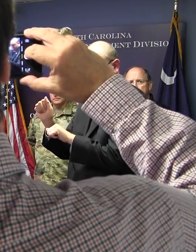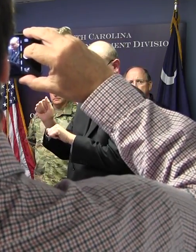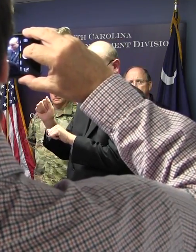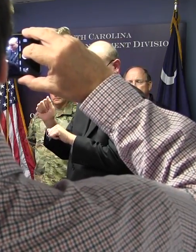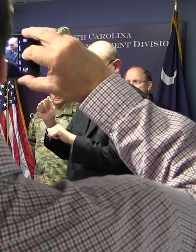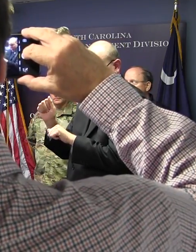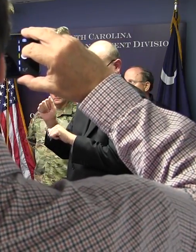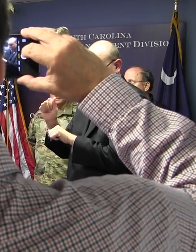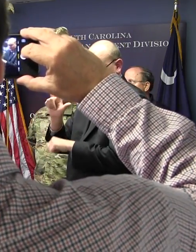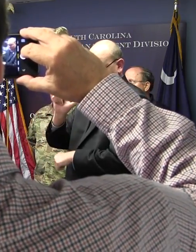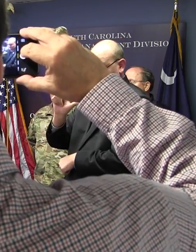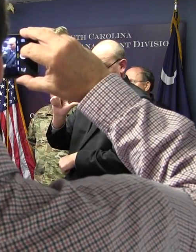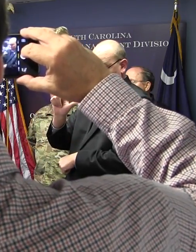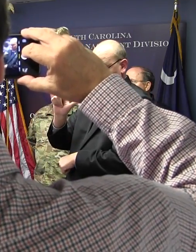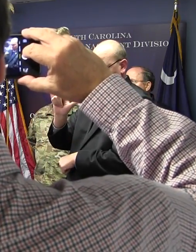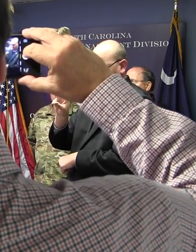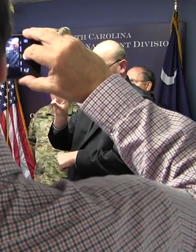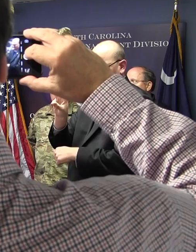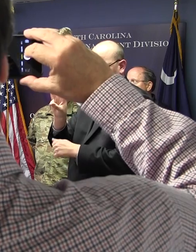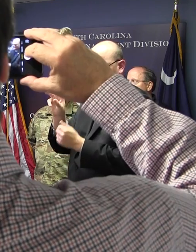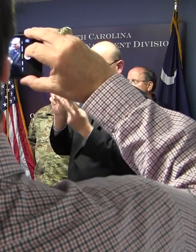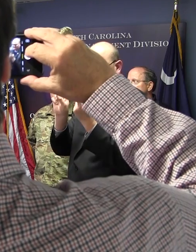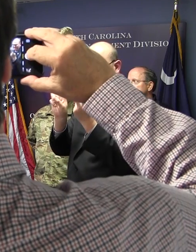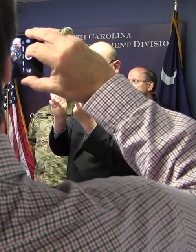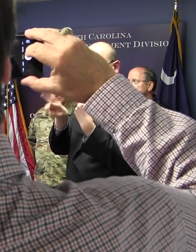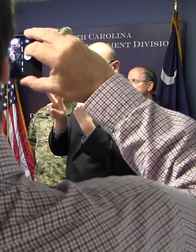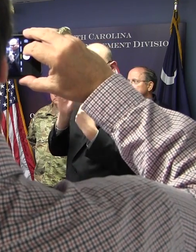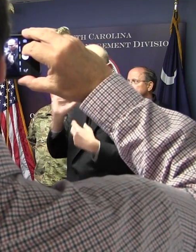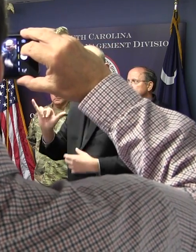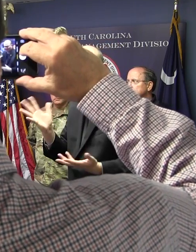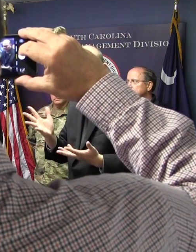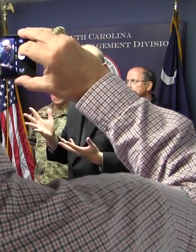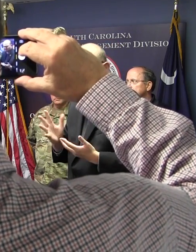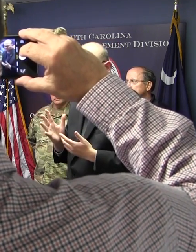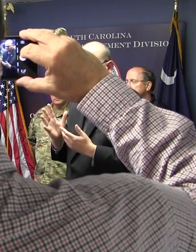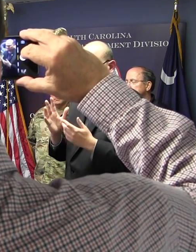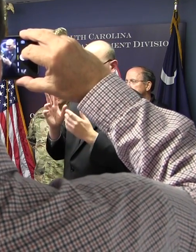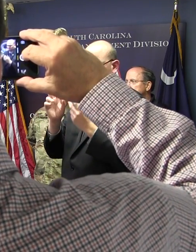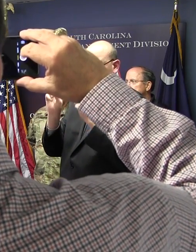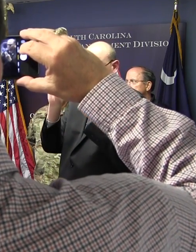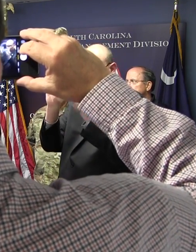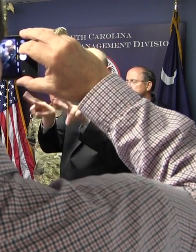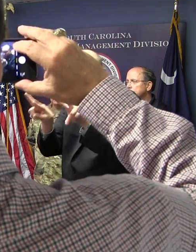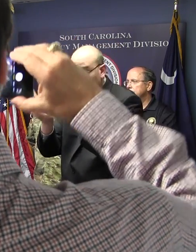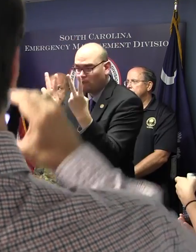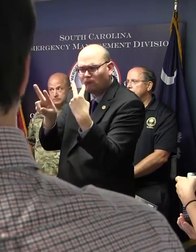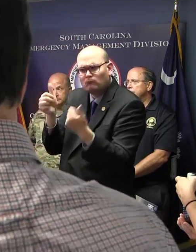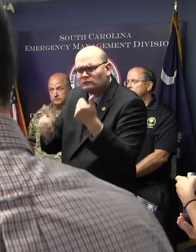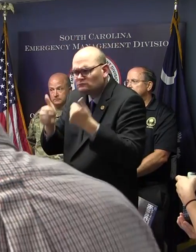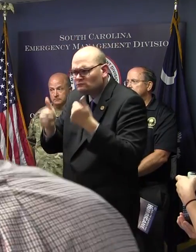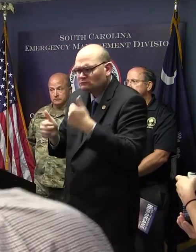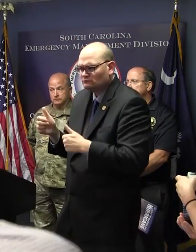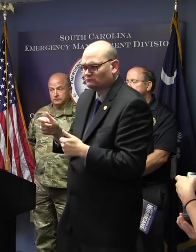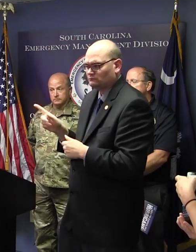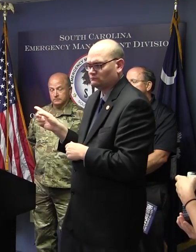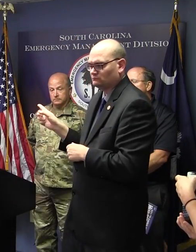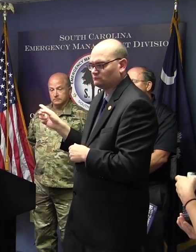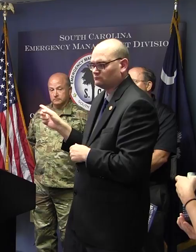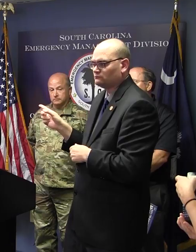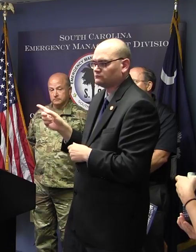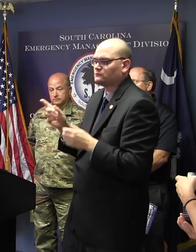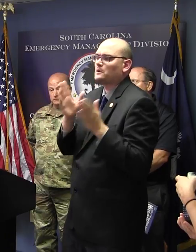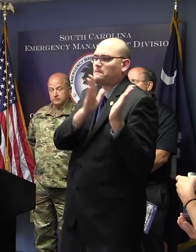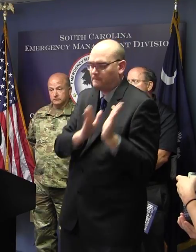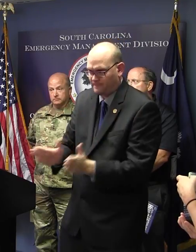26? Those decisions are being made. They've been, all of those plans have already been laid